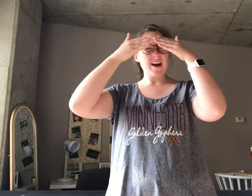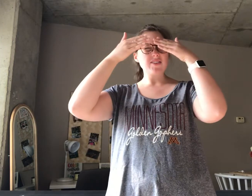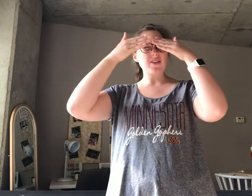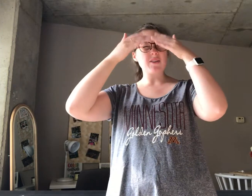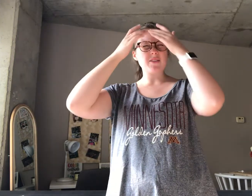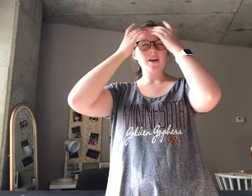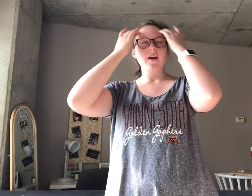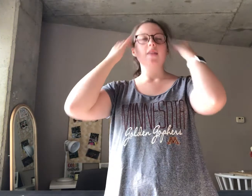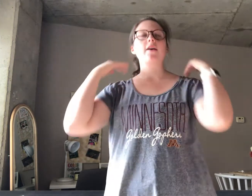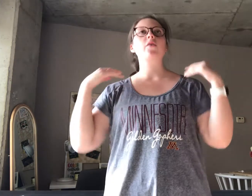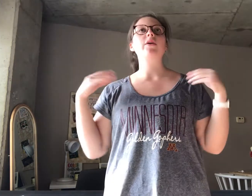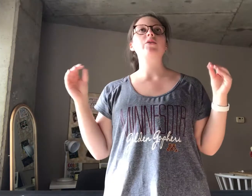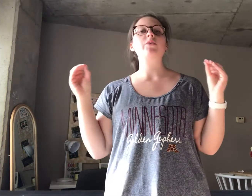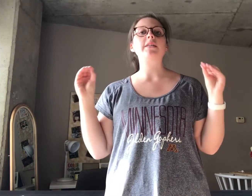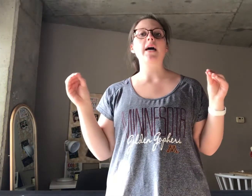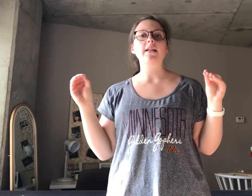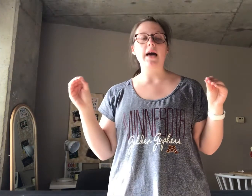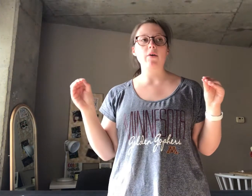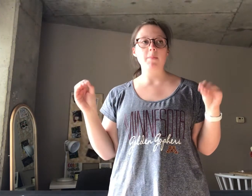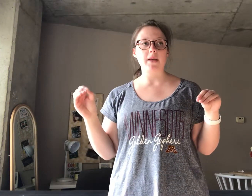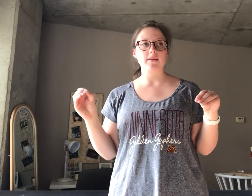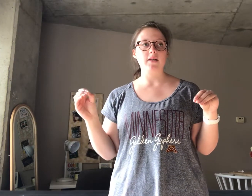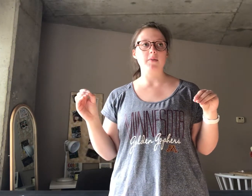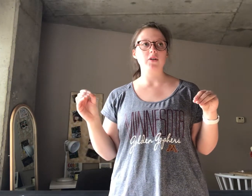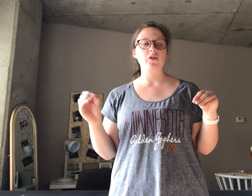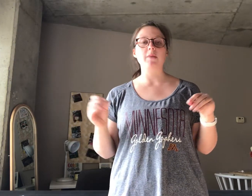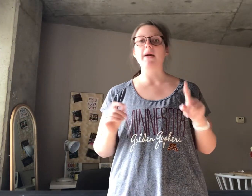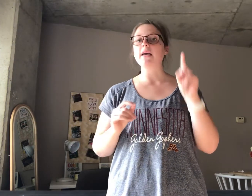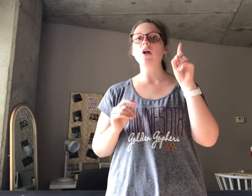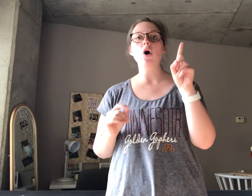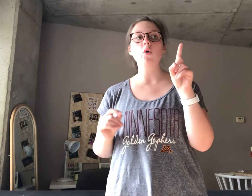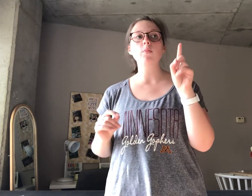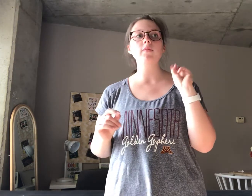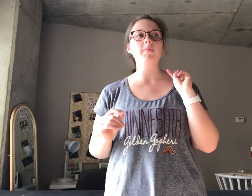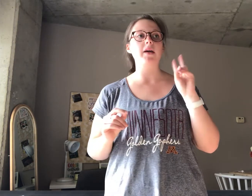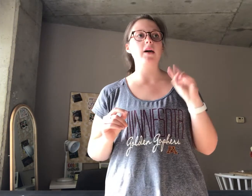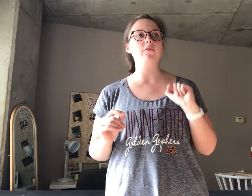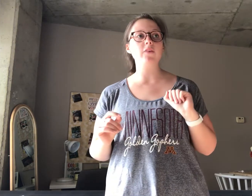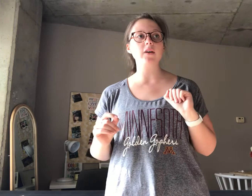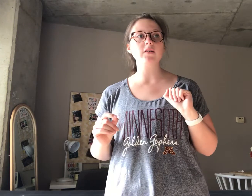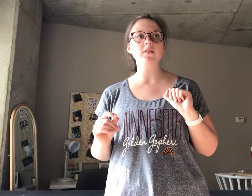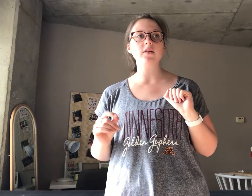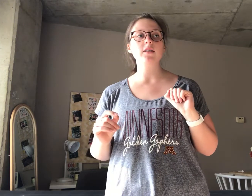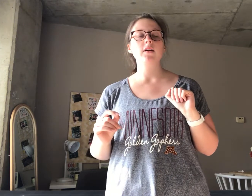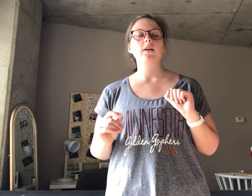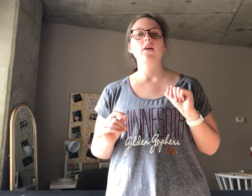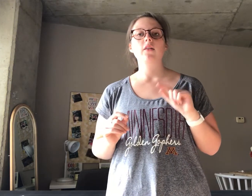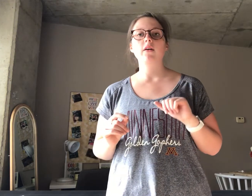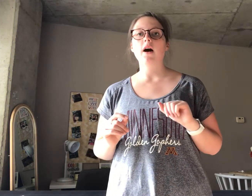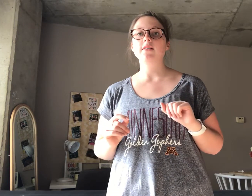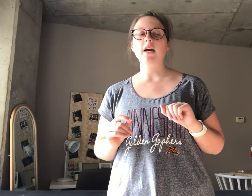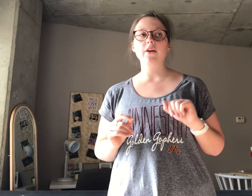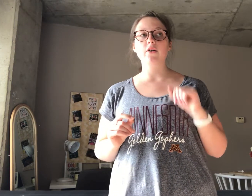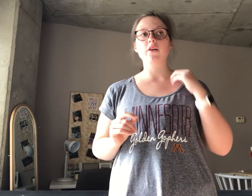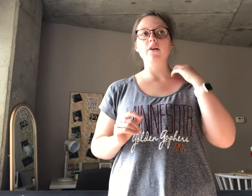eyes closed, they're going to yell out a base number. So they might yell home, they might yell first, second, or third.